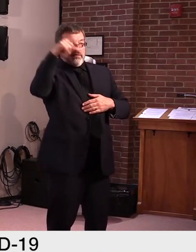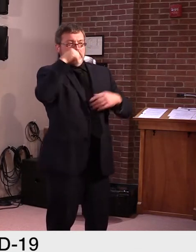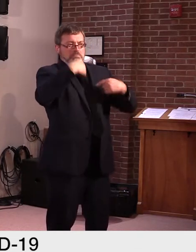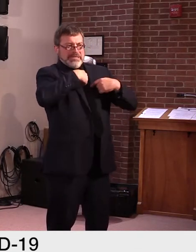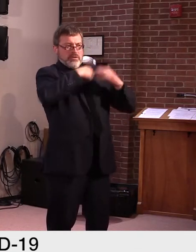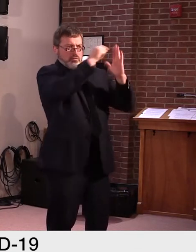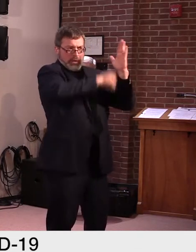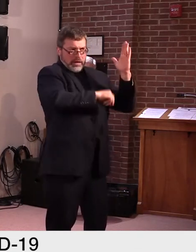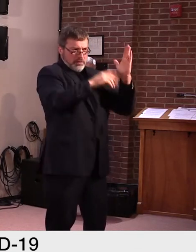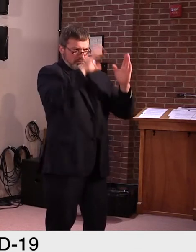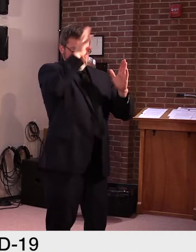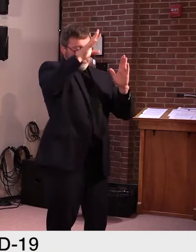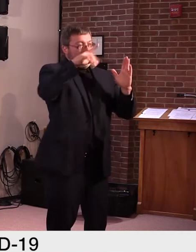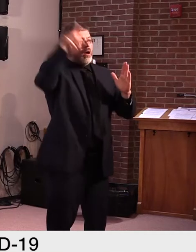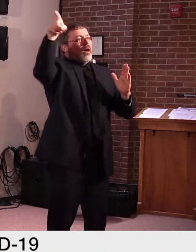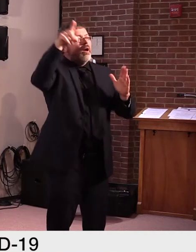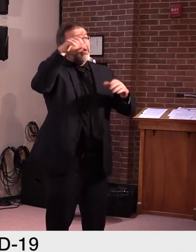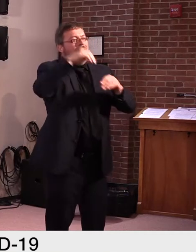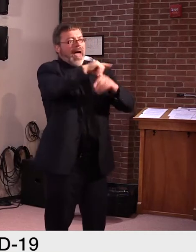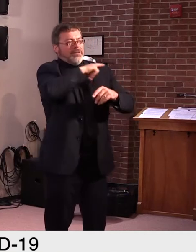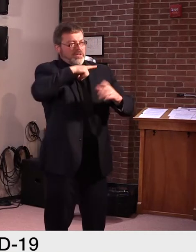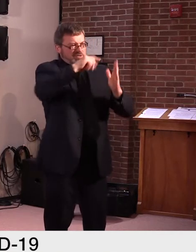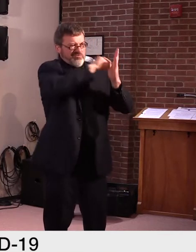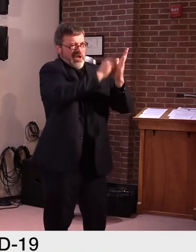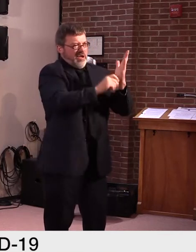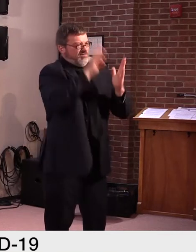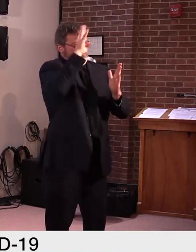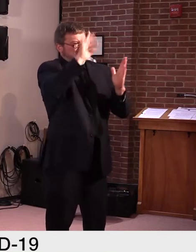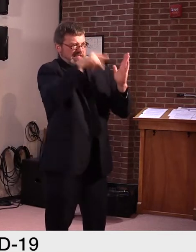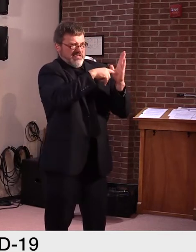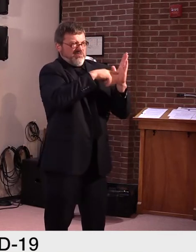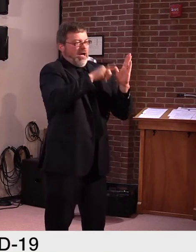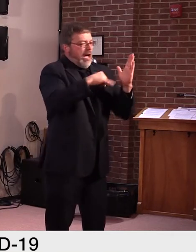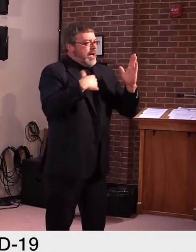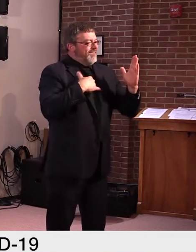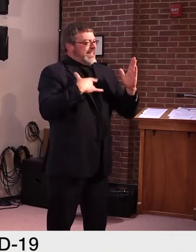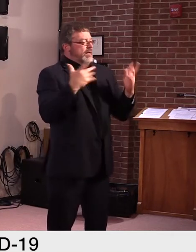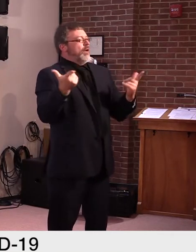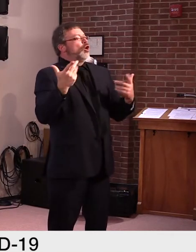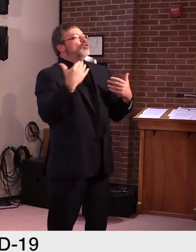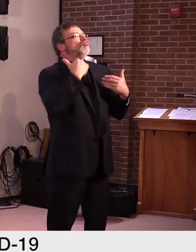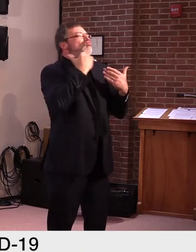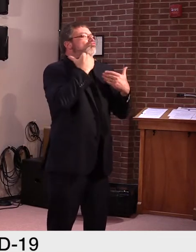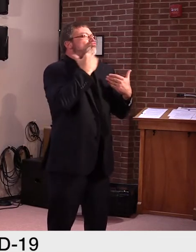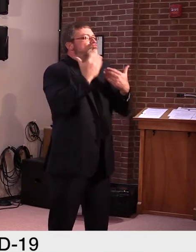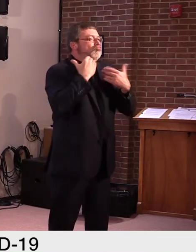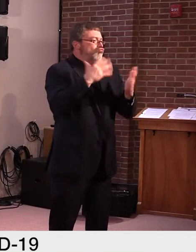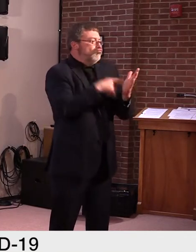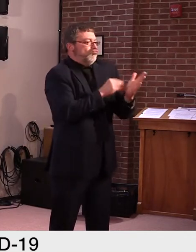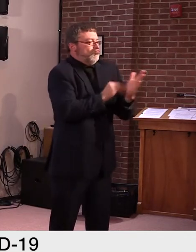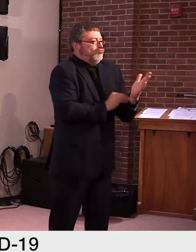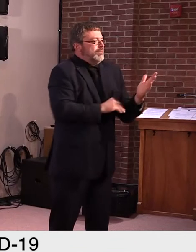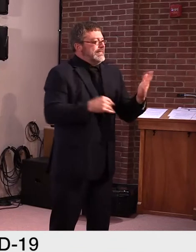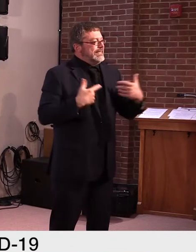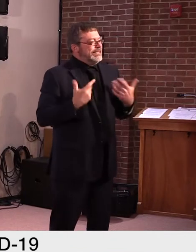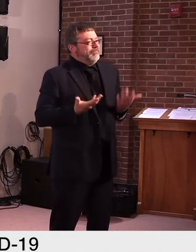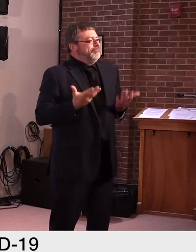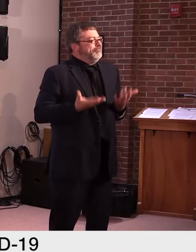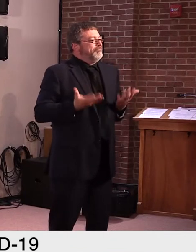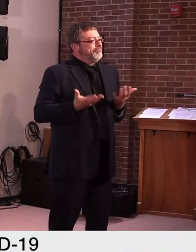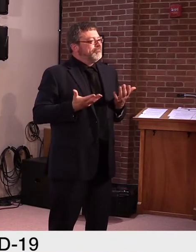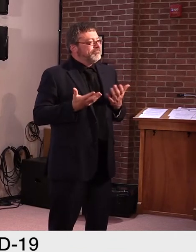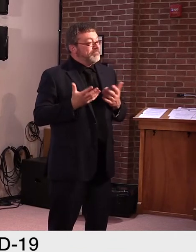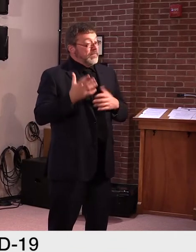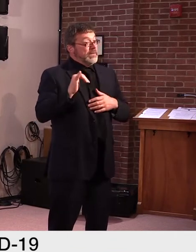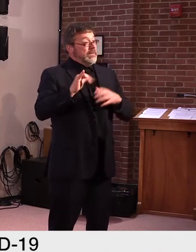And, uh, this unelected, uh, unaccountable board will be making these decisions. So, um, you know, again, let's, uh, let's not